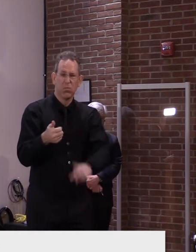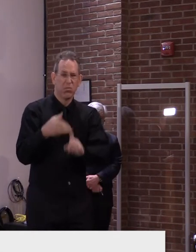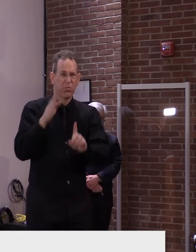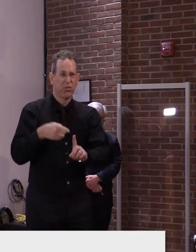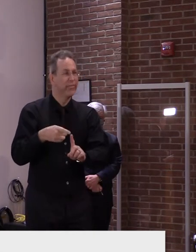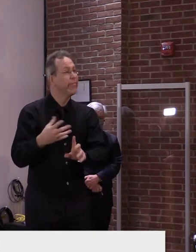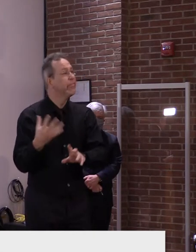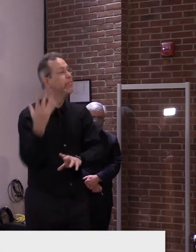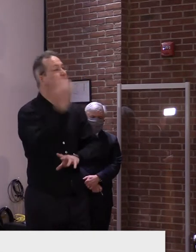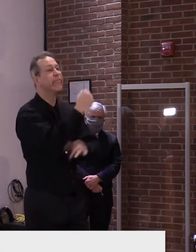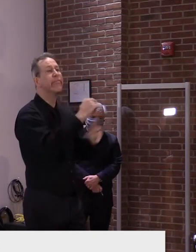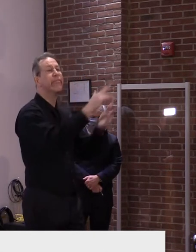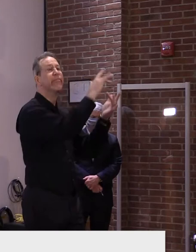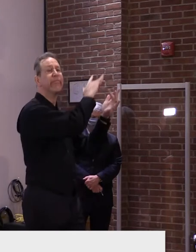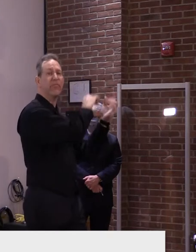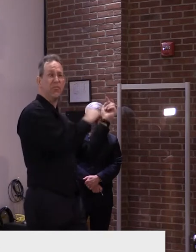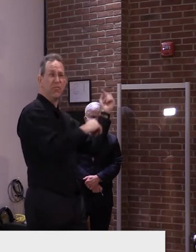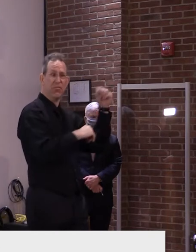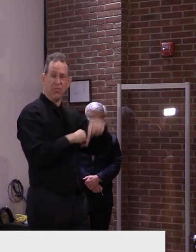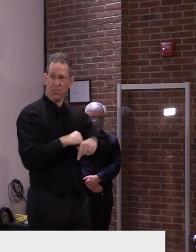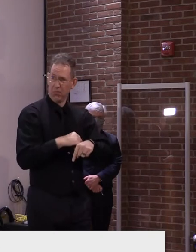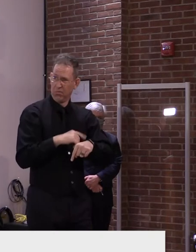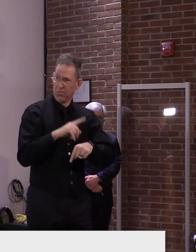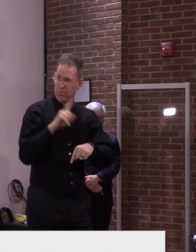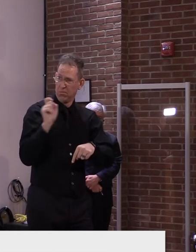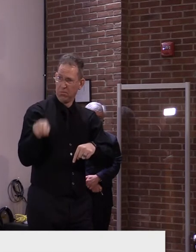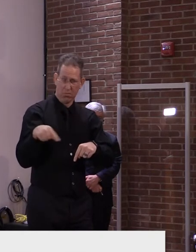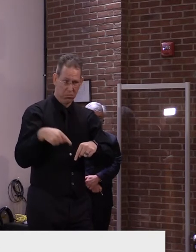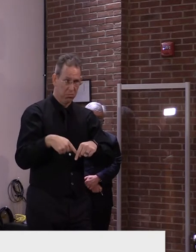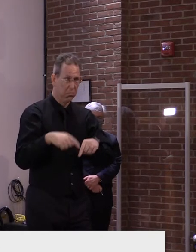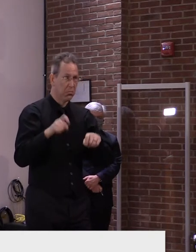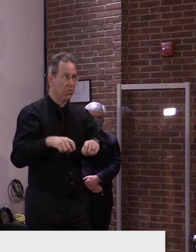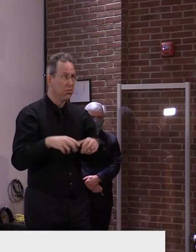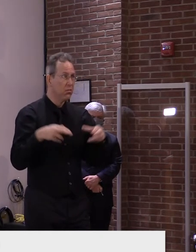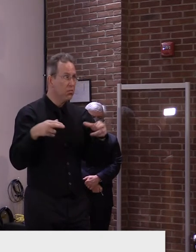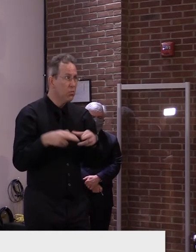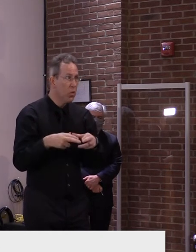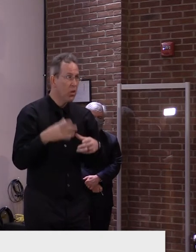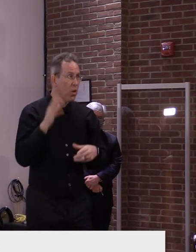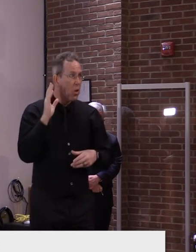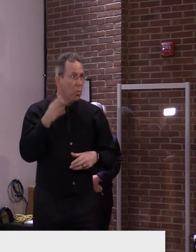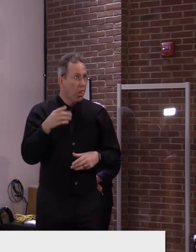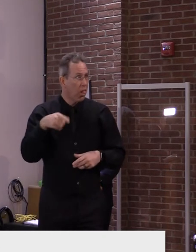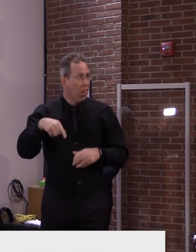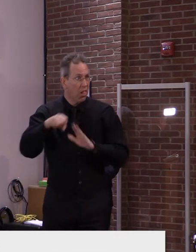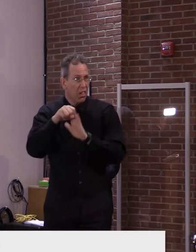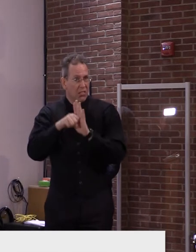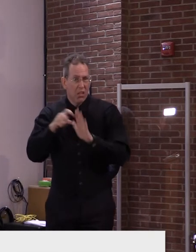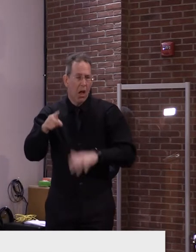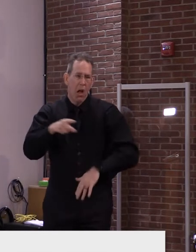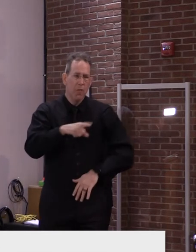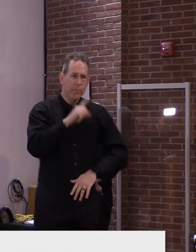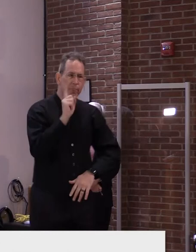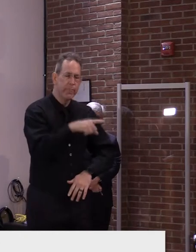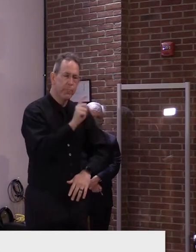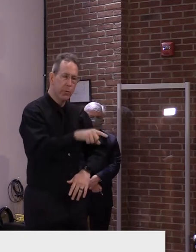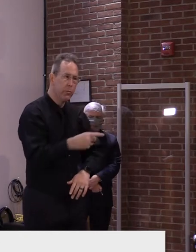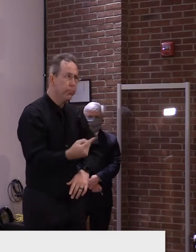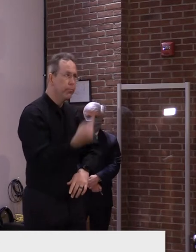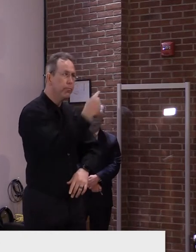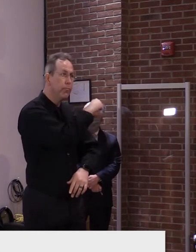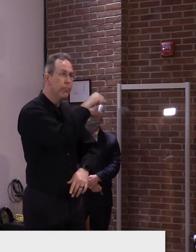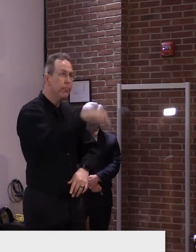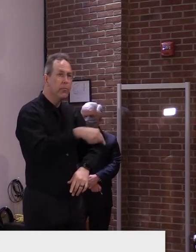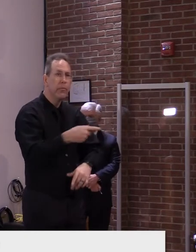people. Will the state allow employers and schools to require vaccination for employees and students?